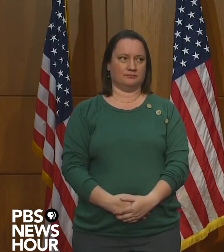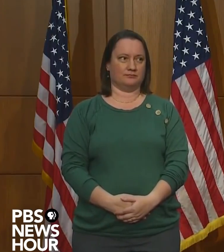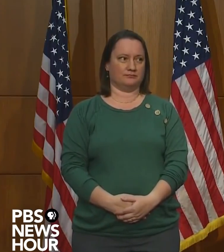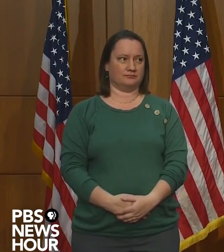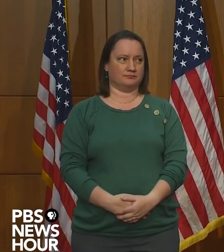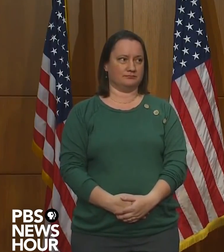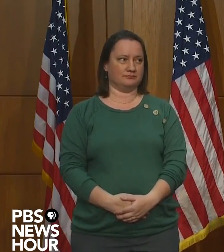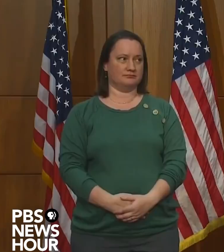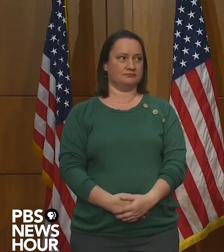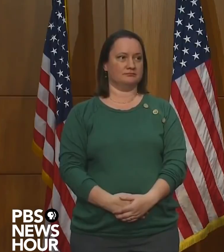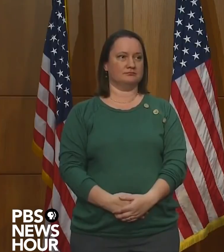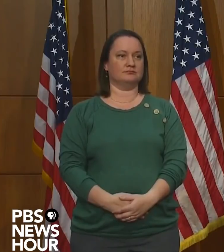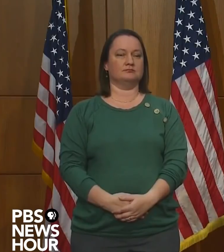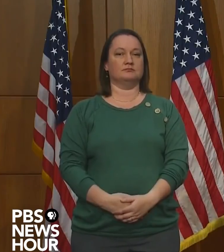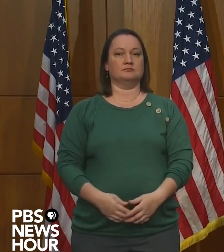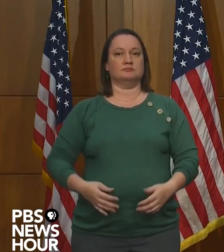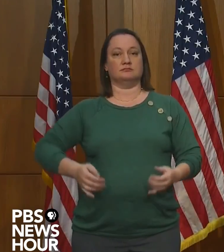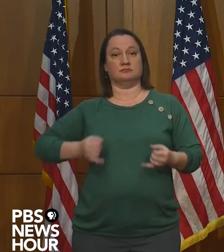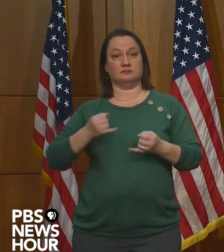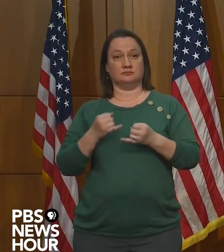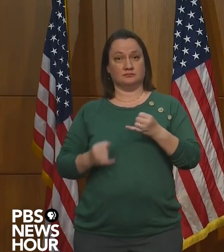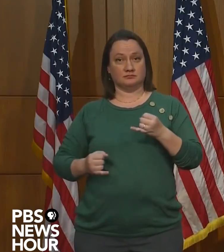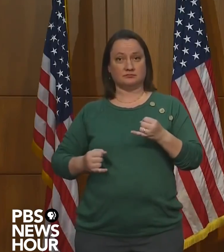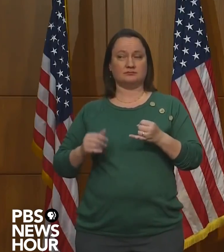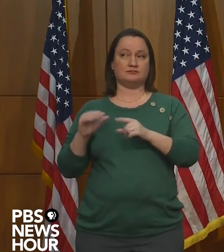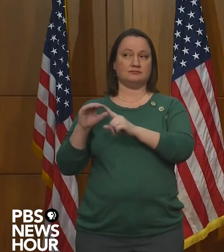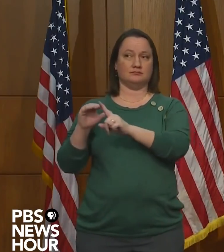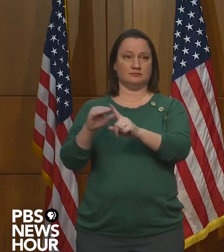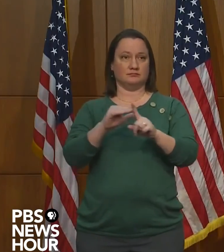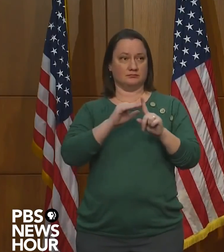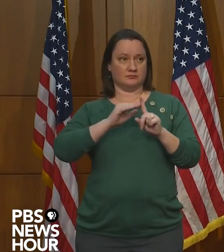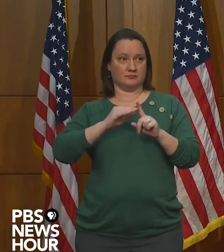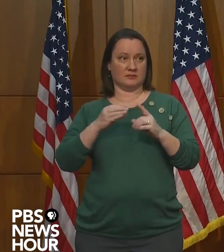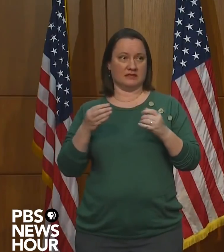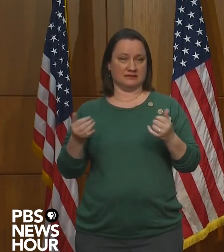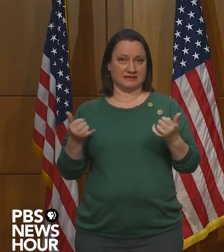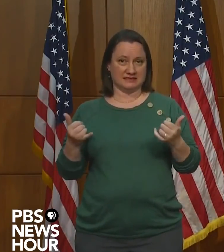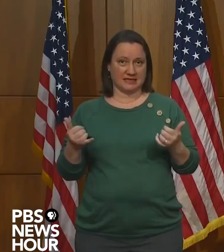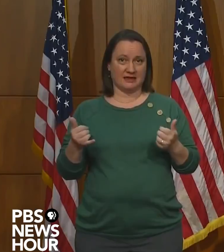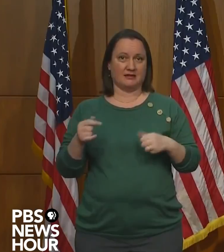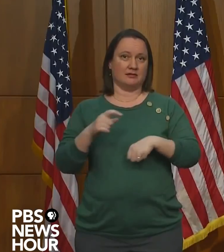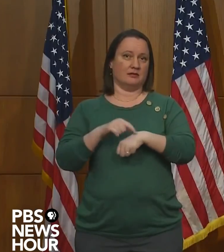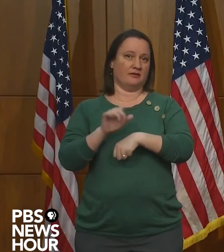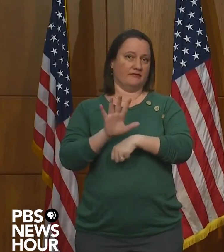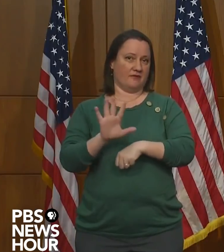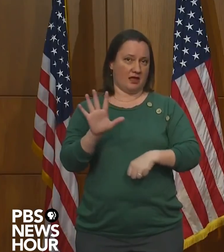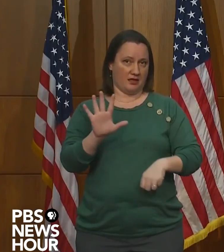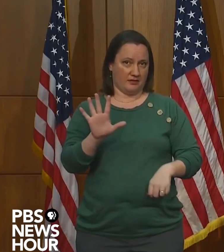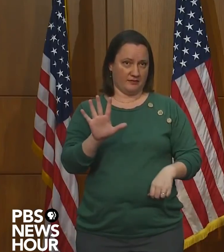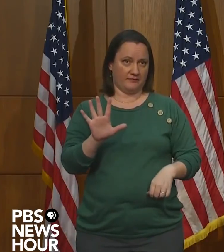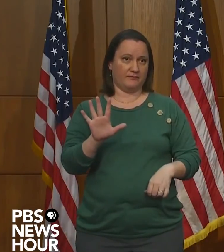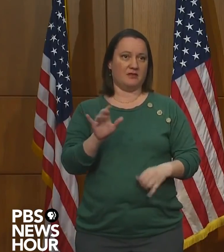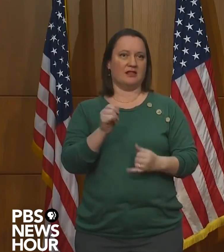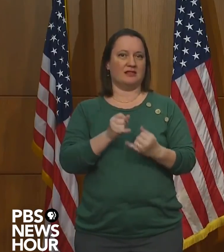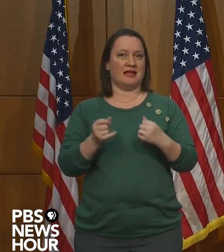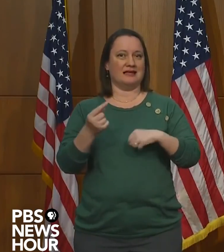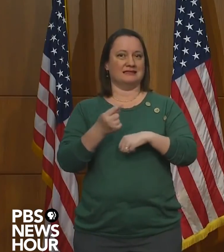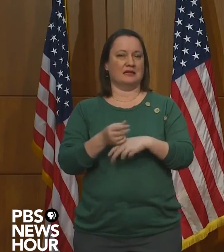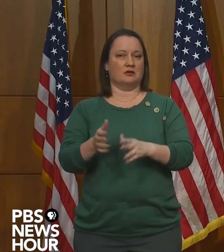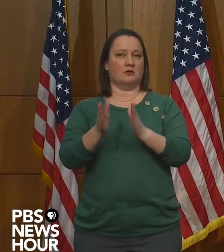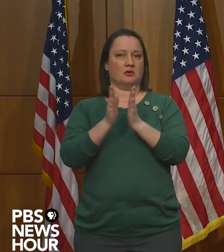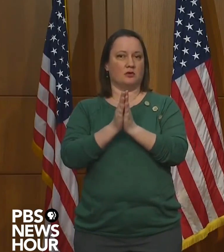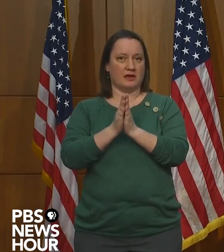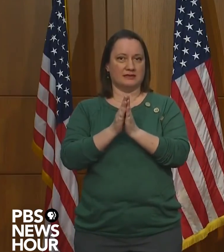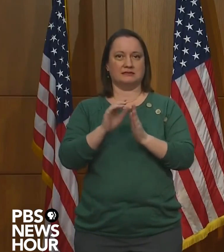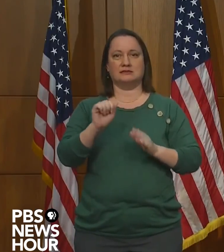In closing, I want to remind Virginians that today at 5 p.m. is the last day to request